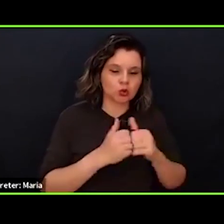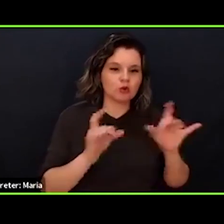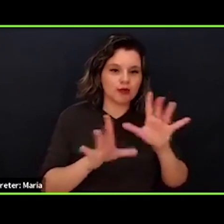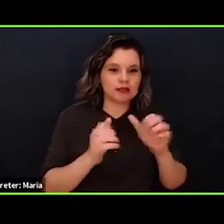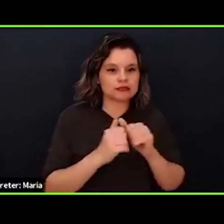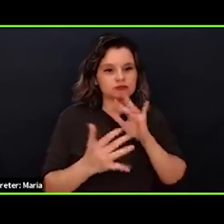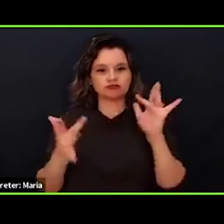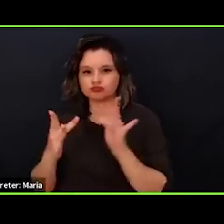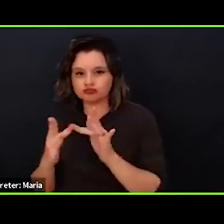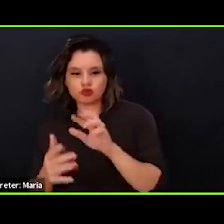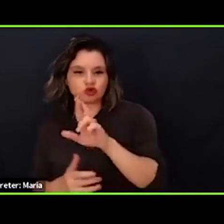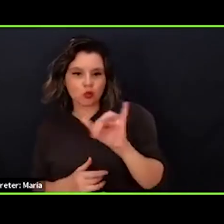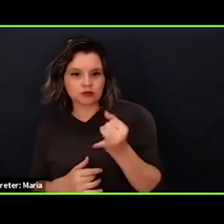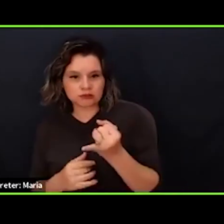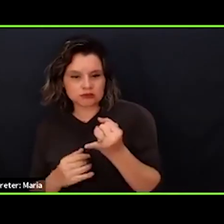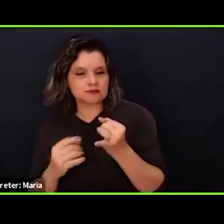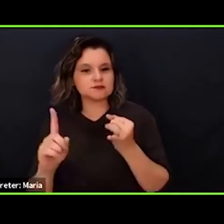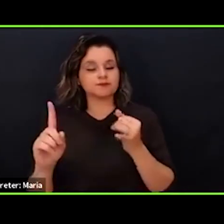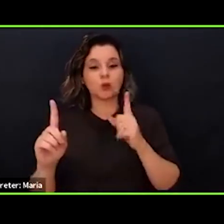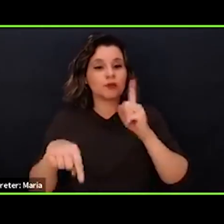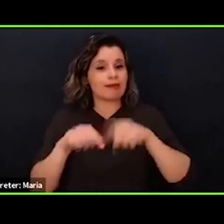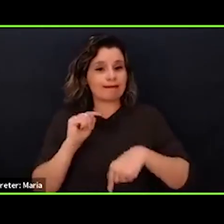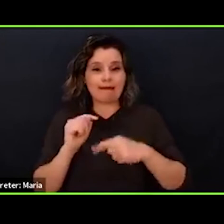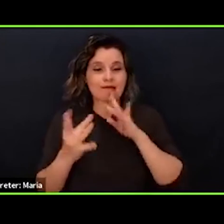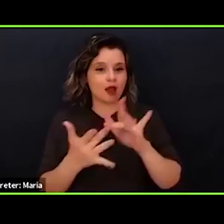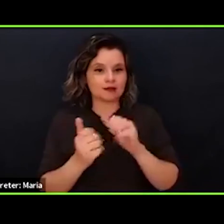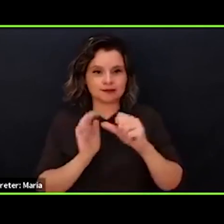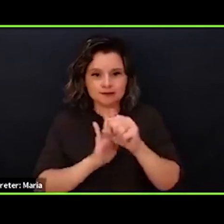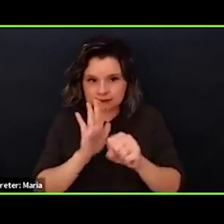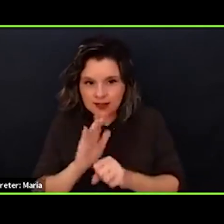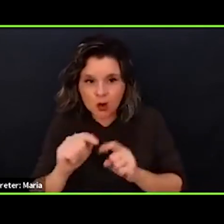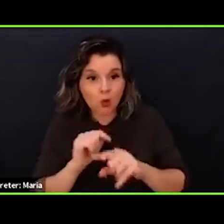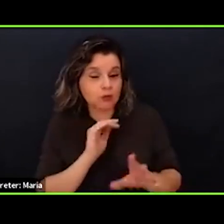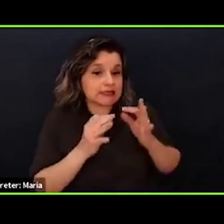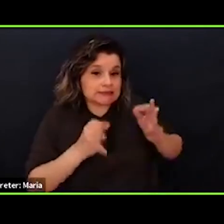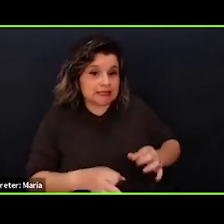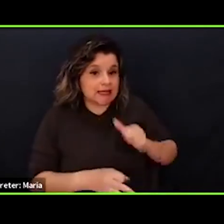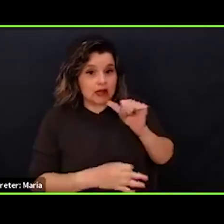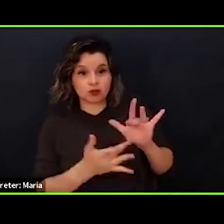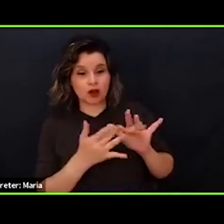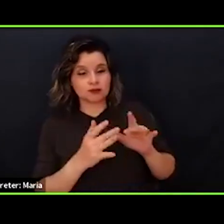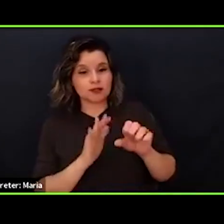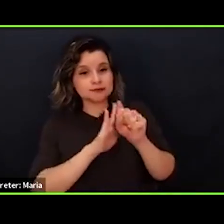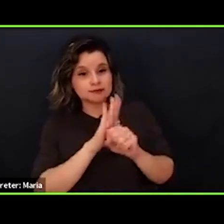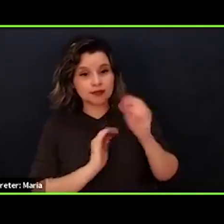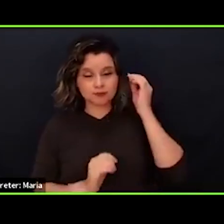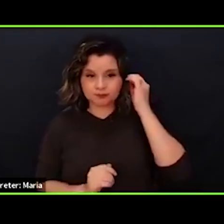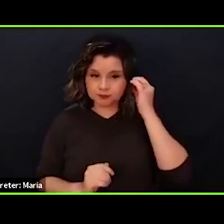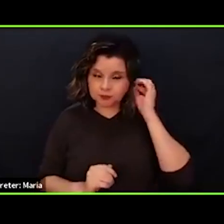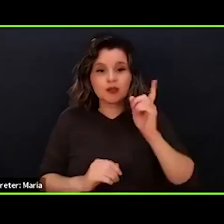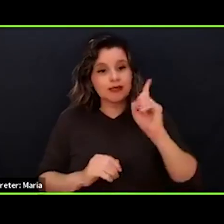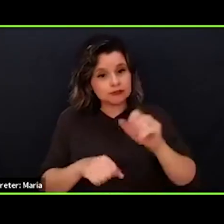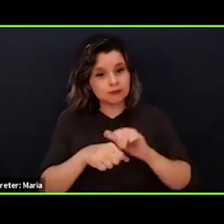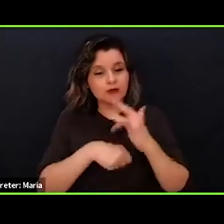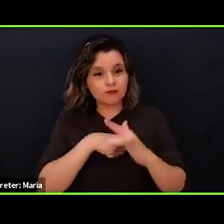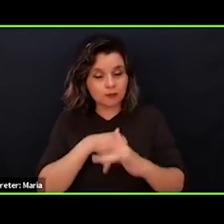justice facilitation when they cannot contact the state or when they choose to not contact the state, that this needs to be made available.